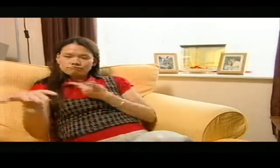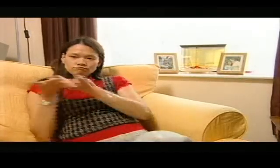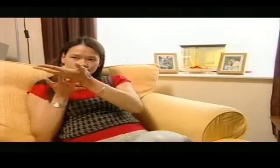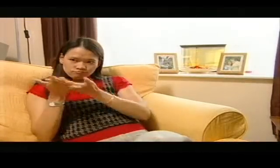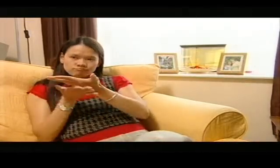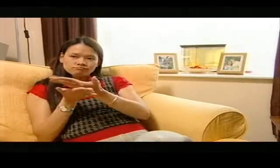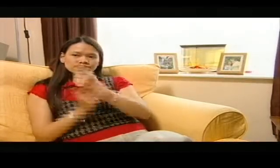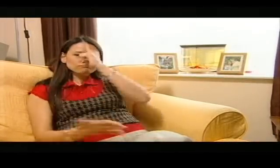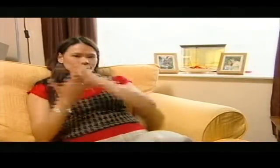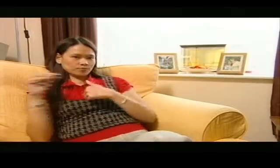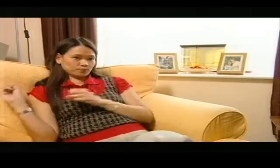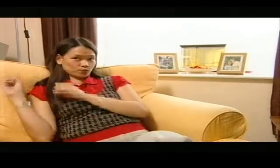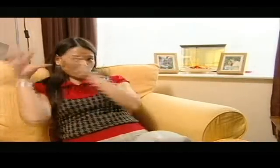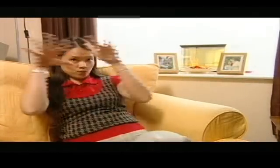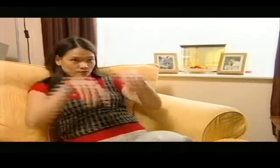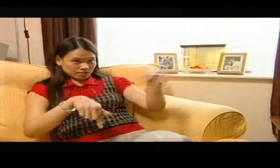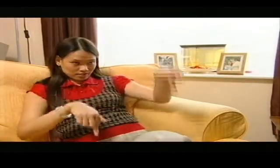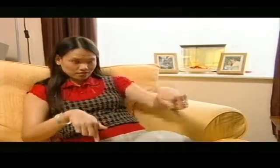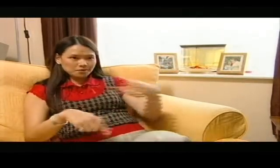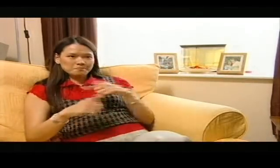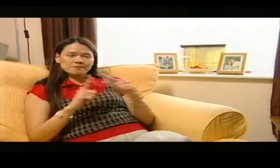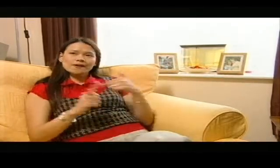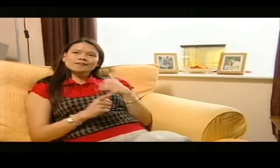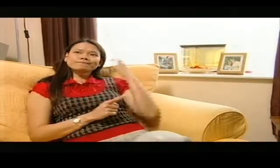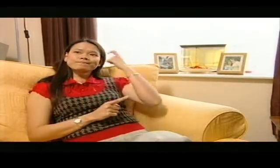I talked it through with Andrew, and we decided to move to the UK.